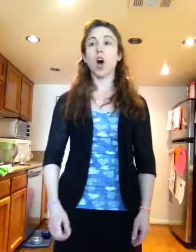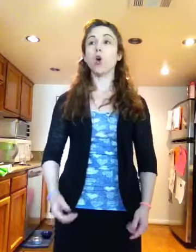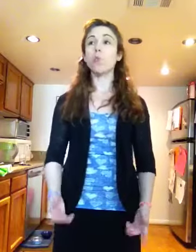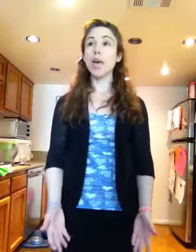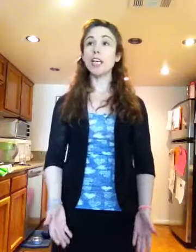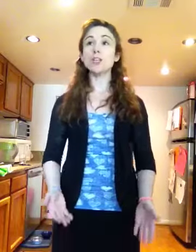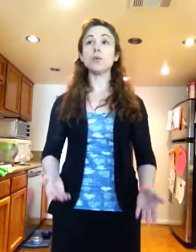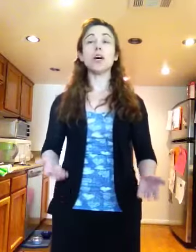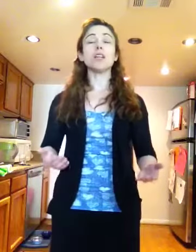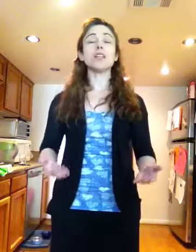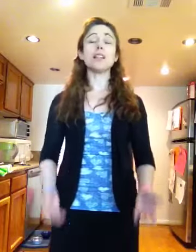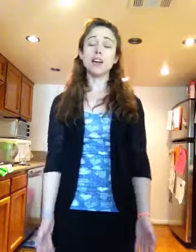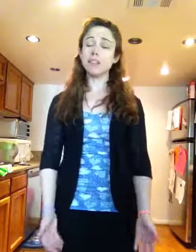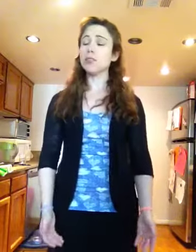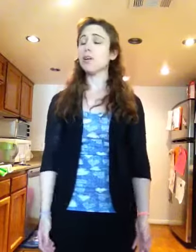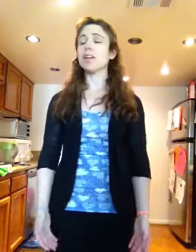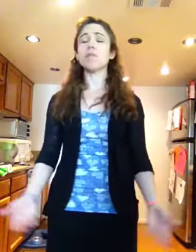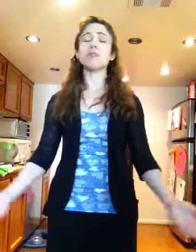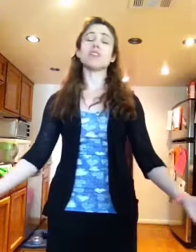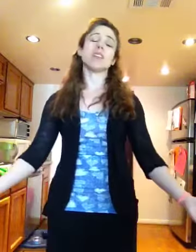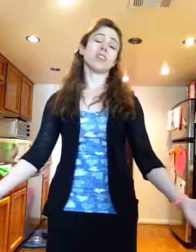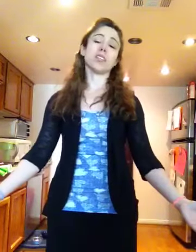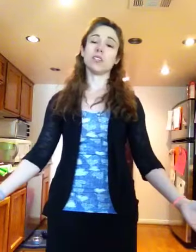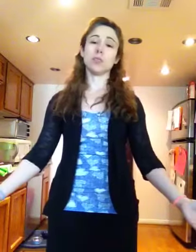Obey you, love you, and most honor you.